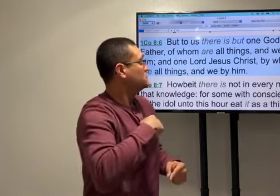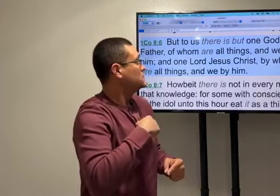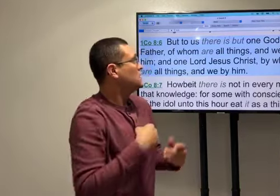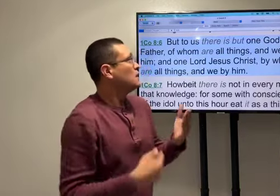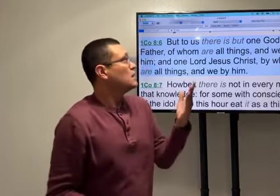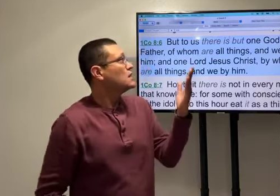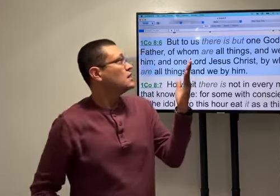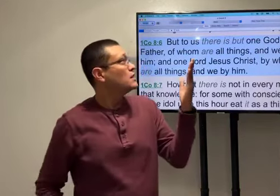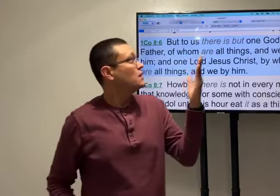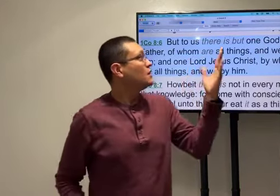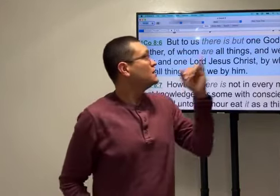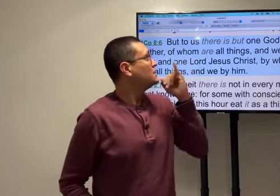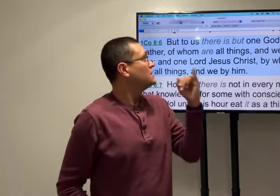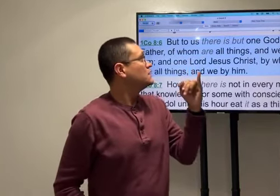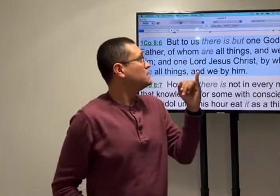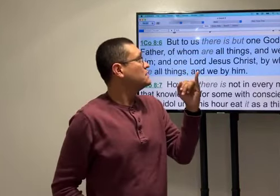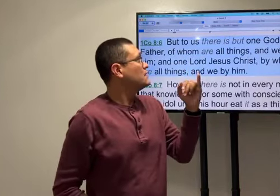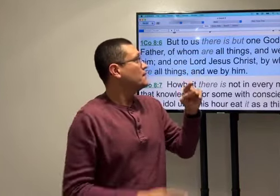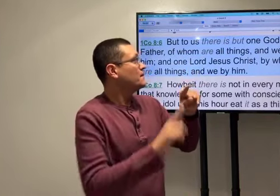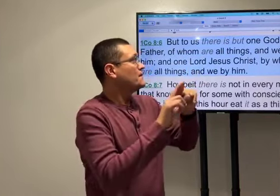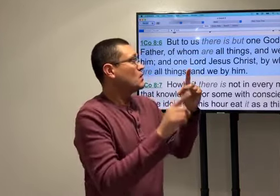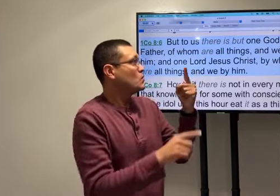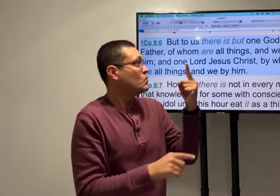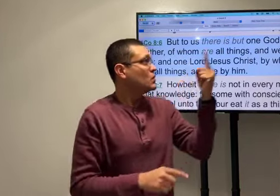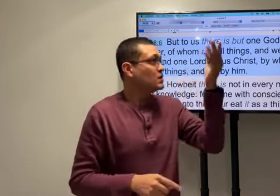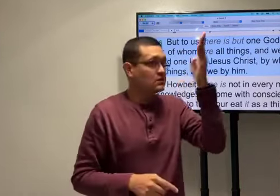And 8 and 6 is if it to us, there is but one God.